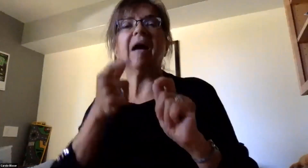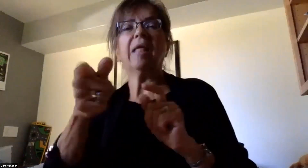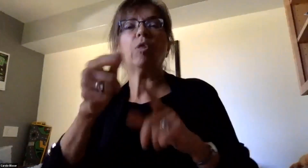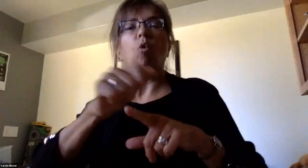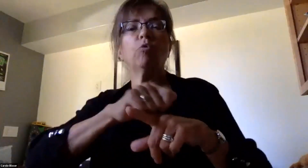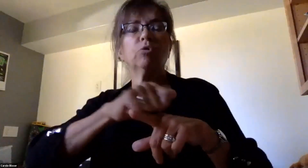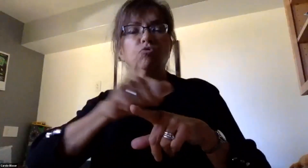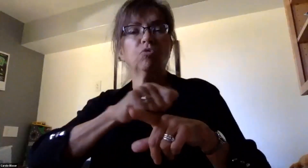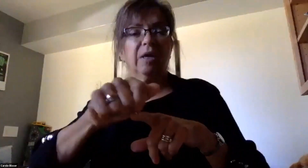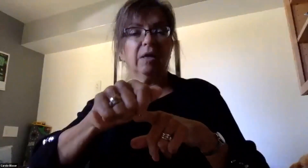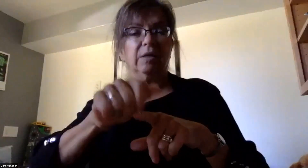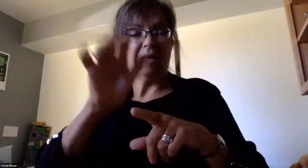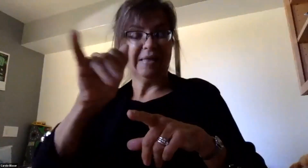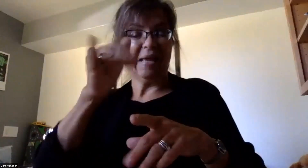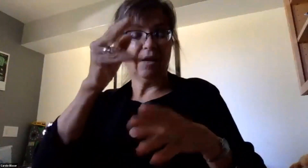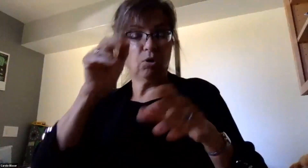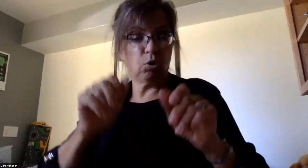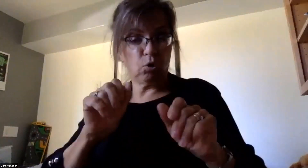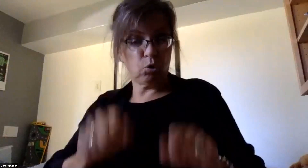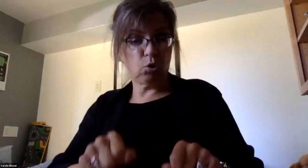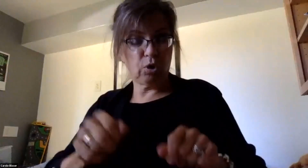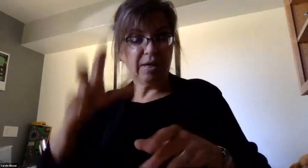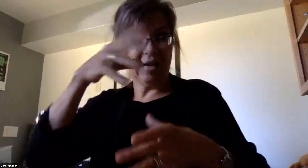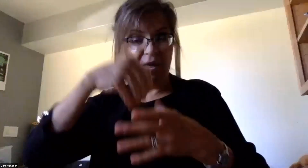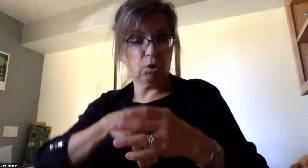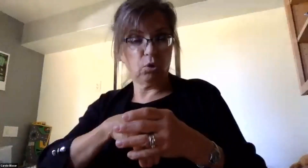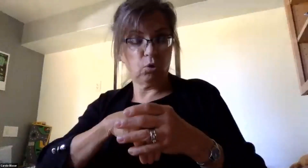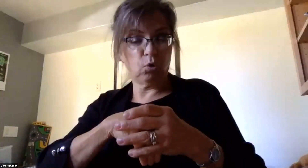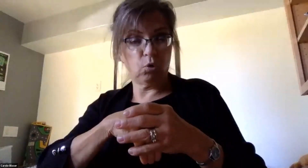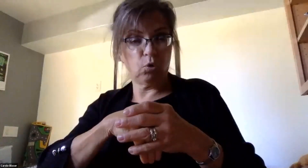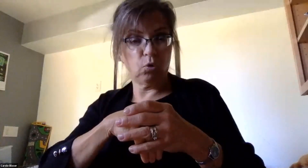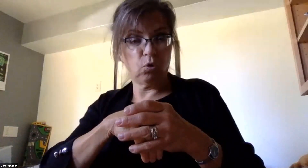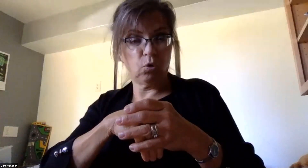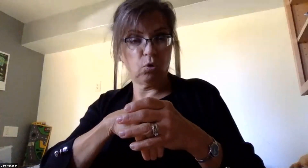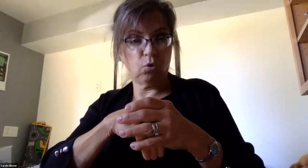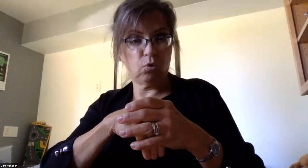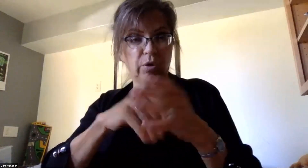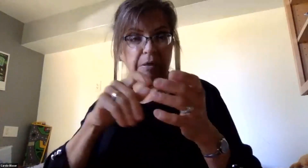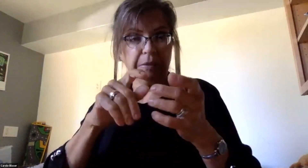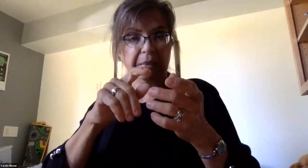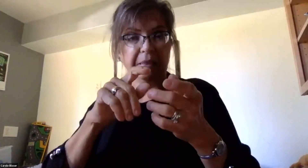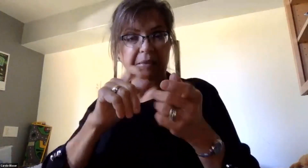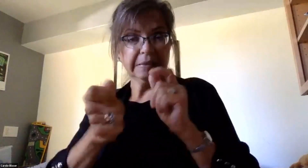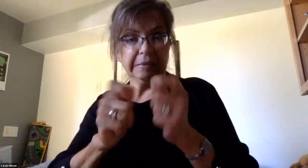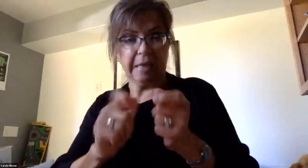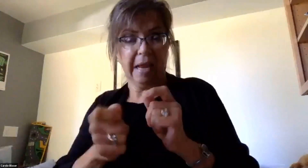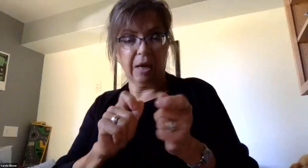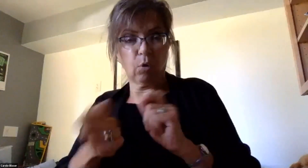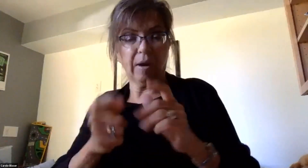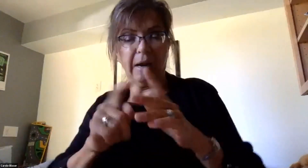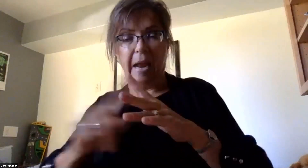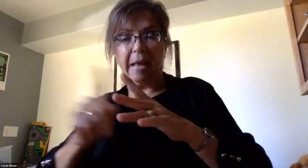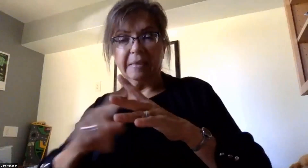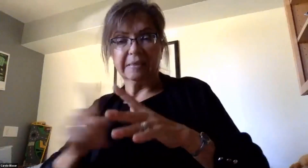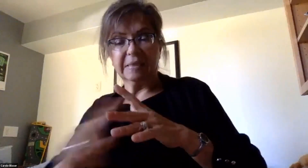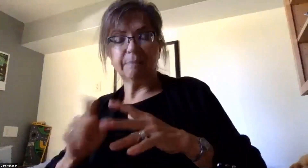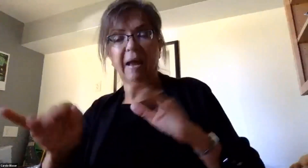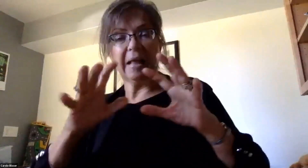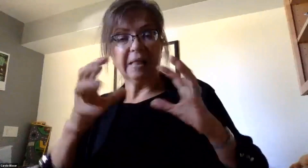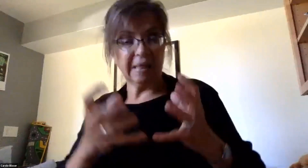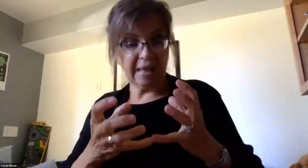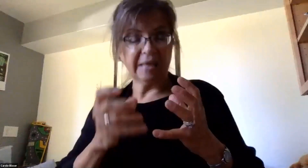could include staggering student exiting by class or other methods that the